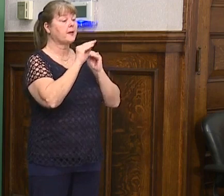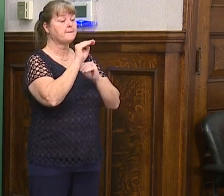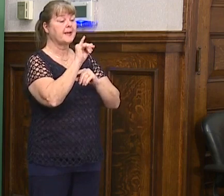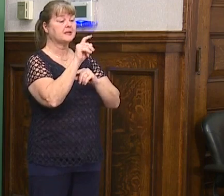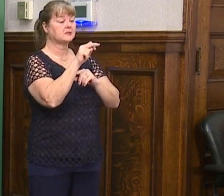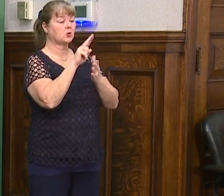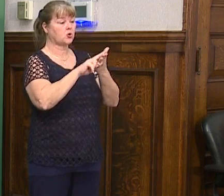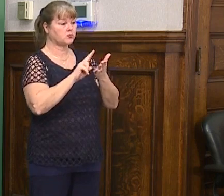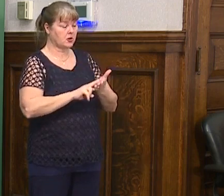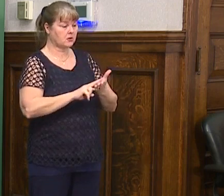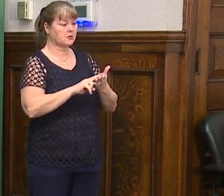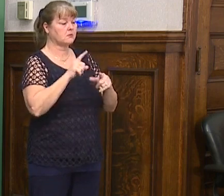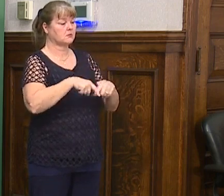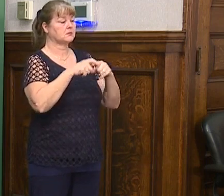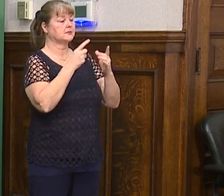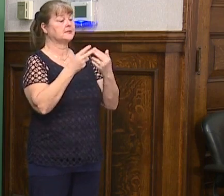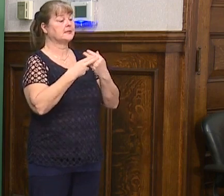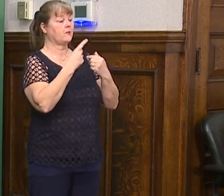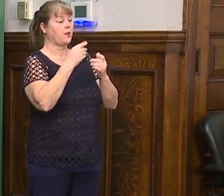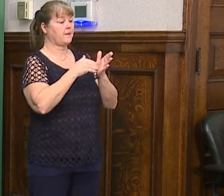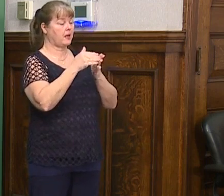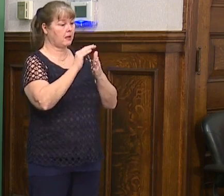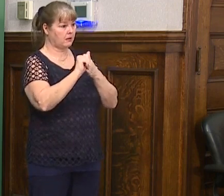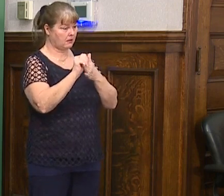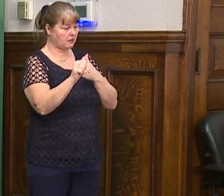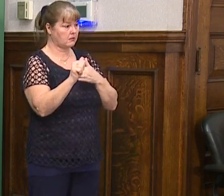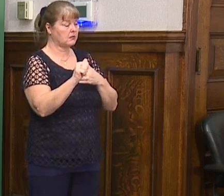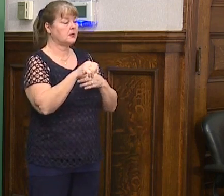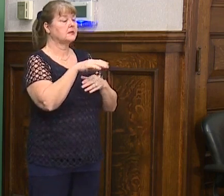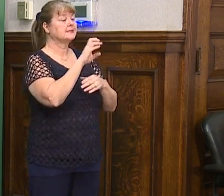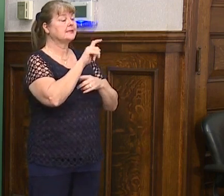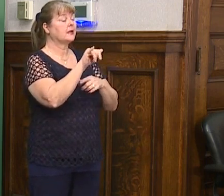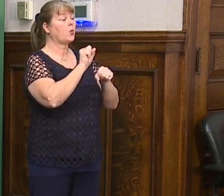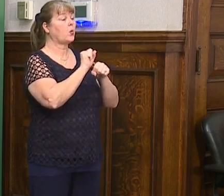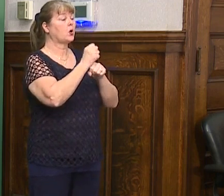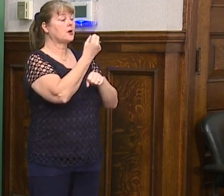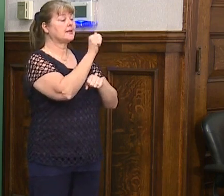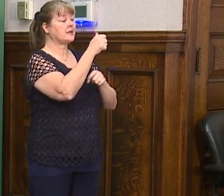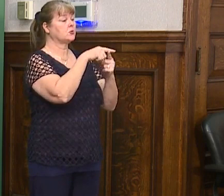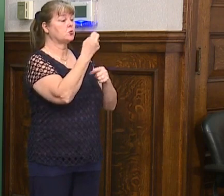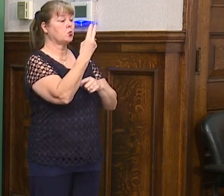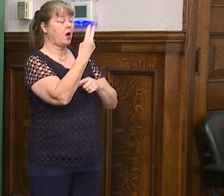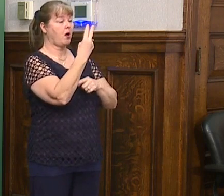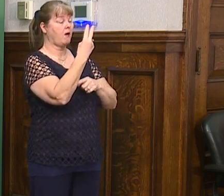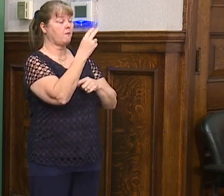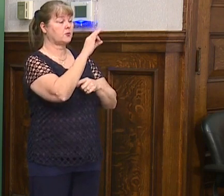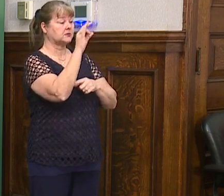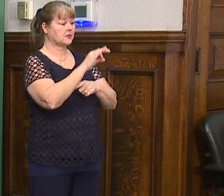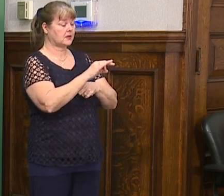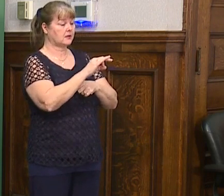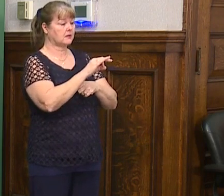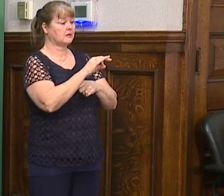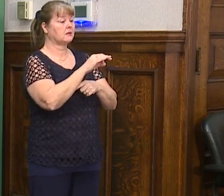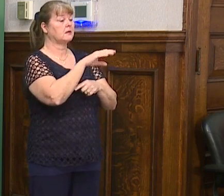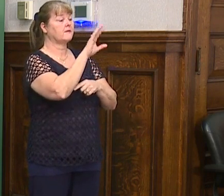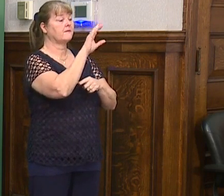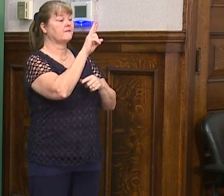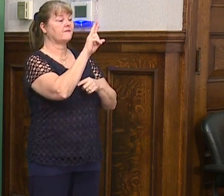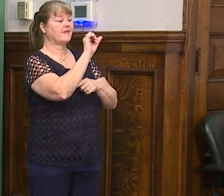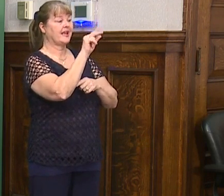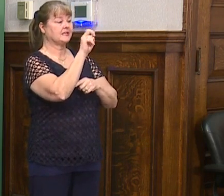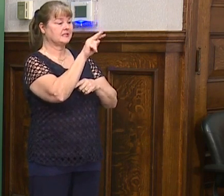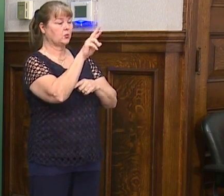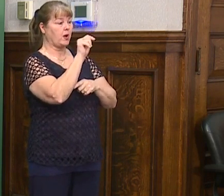That's going to save about $1 million. The city's operating at about a 10 to 12 percent vacancy rate. So that's going to probably save five to $6 million.